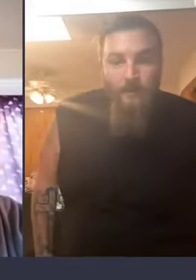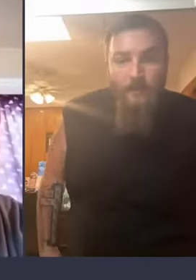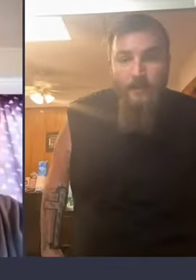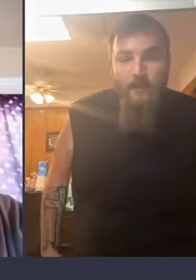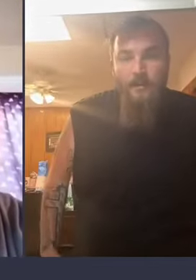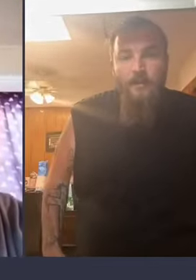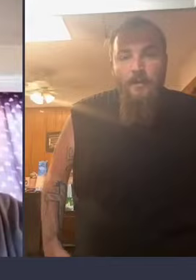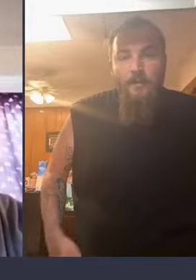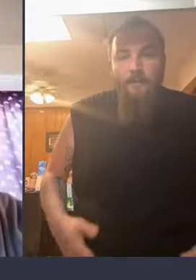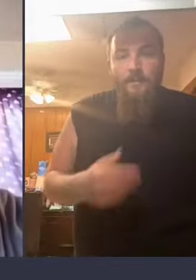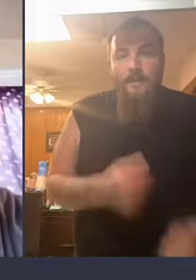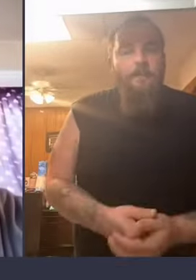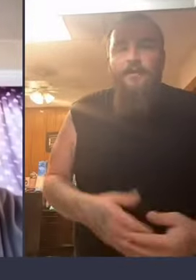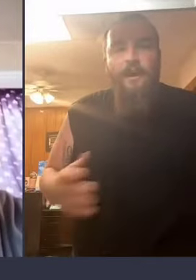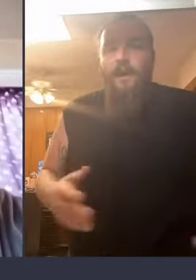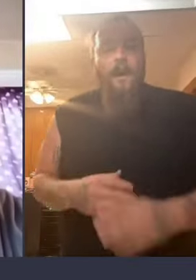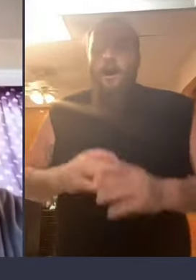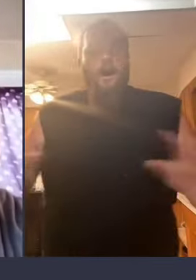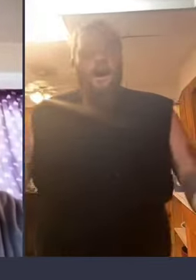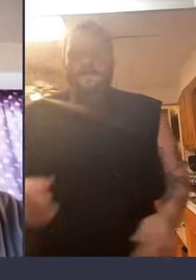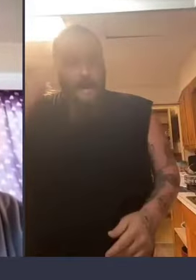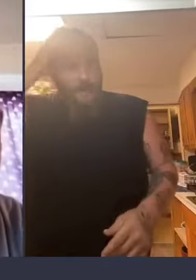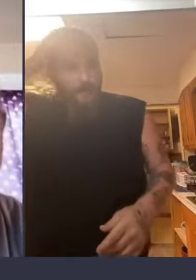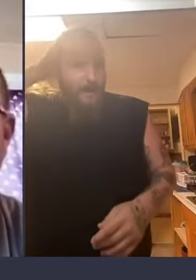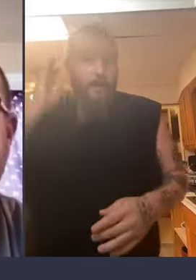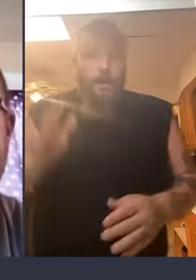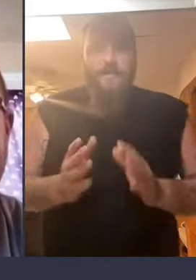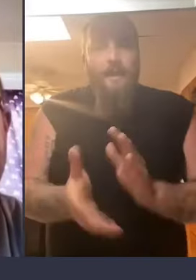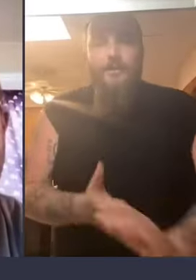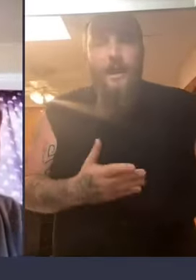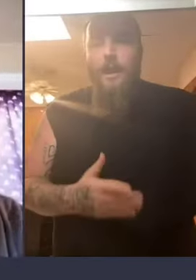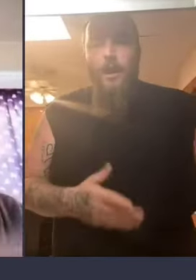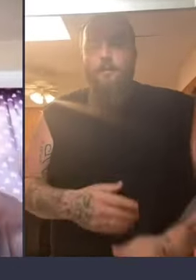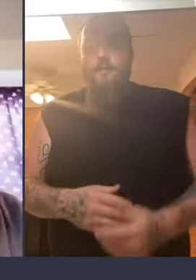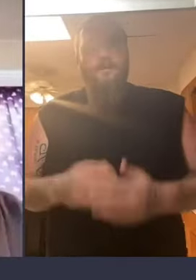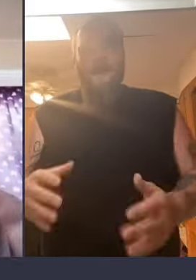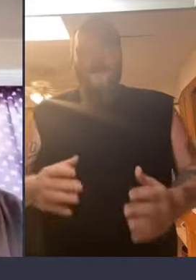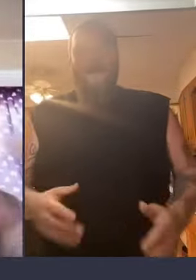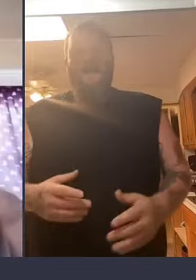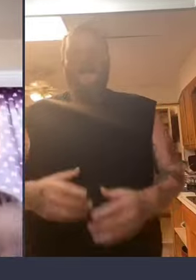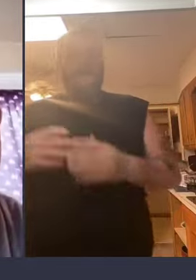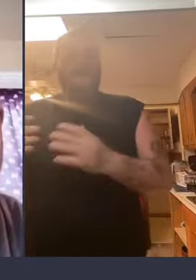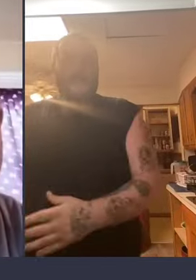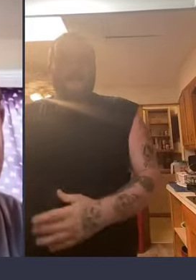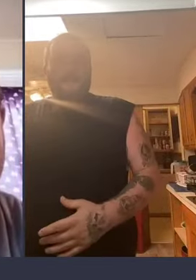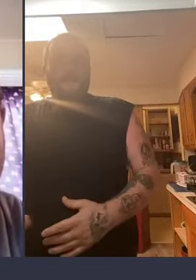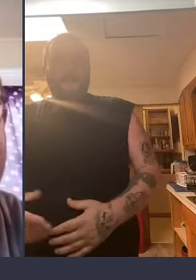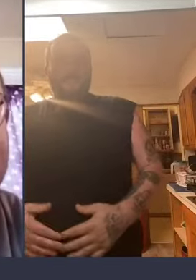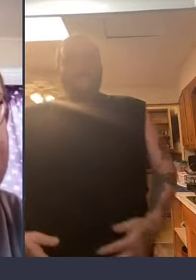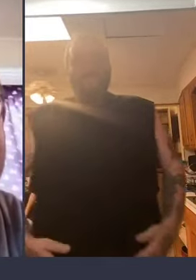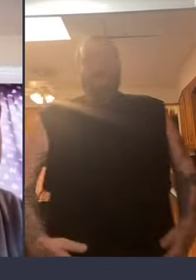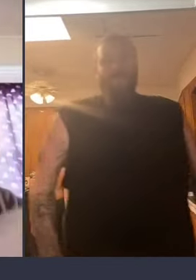daddy tm daddy thank you i'm out here all the time trying to help tap tap for